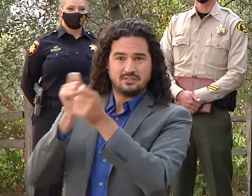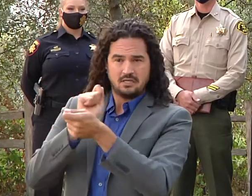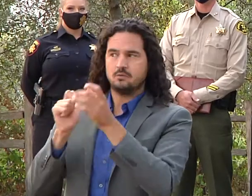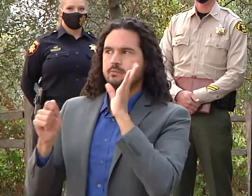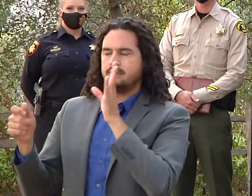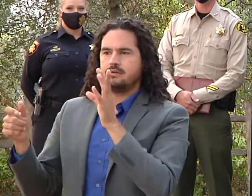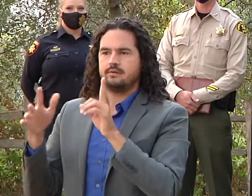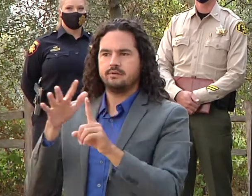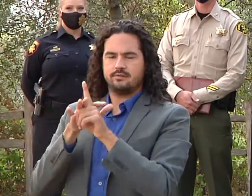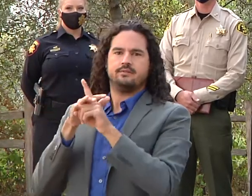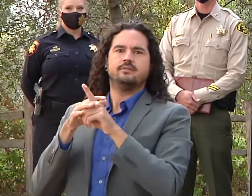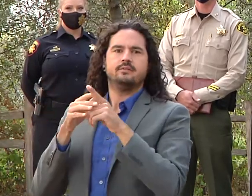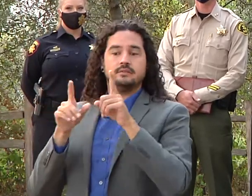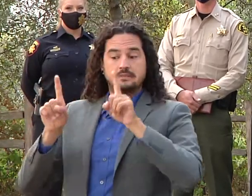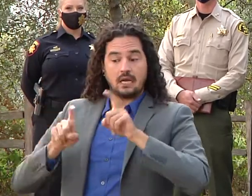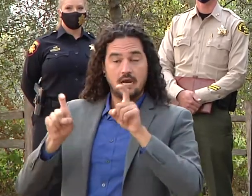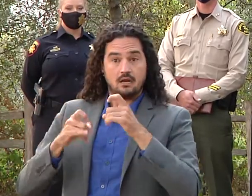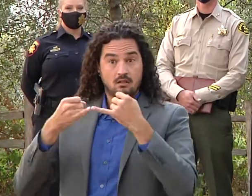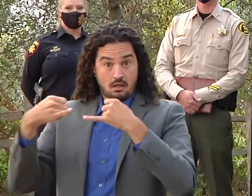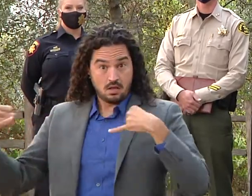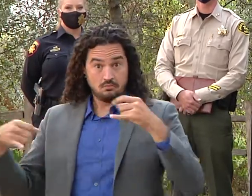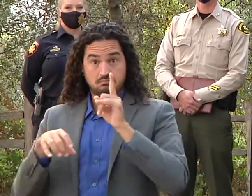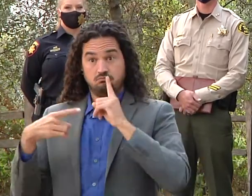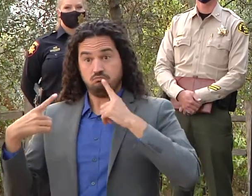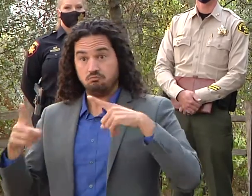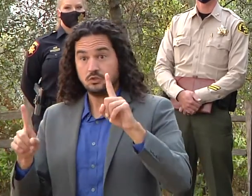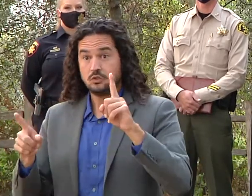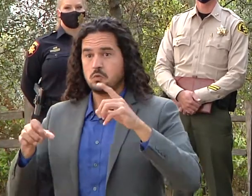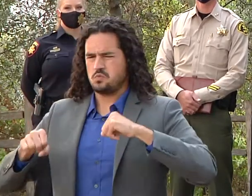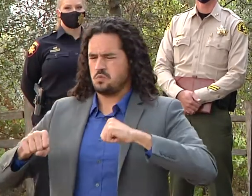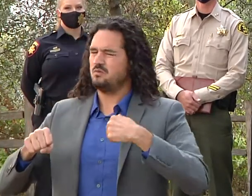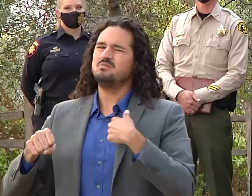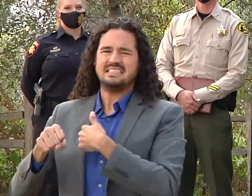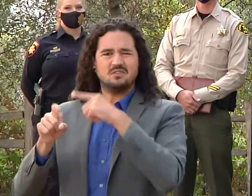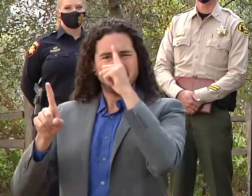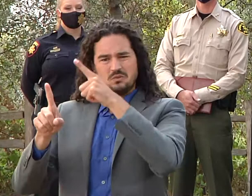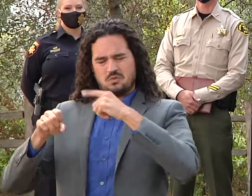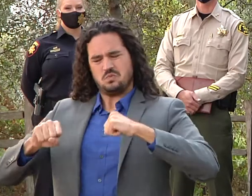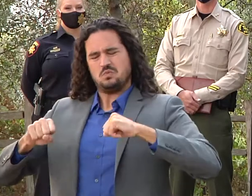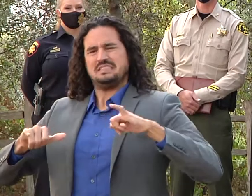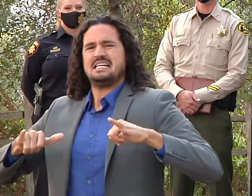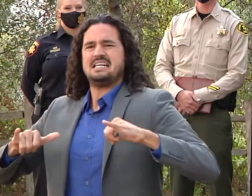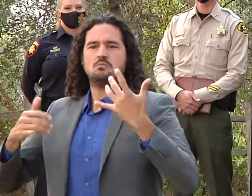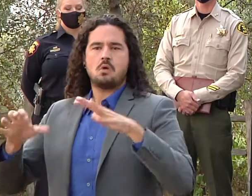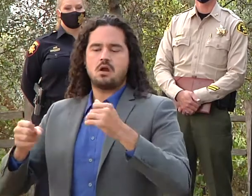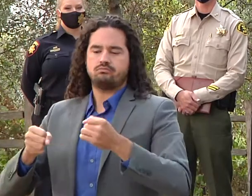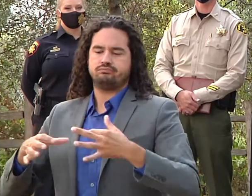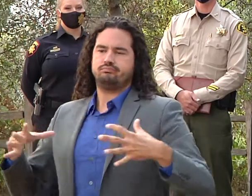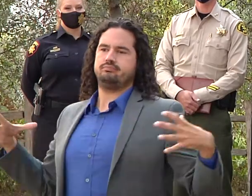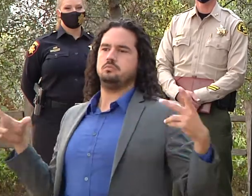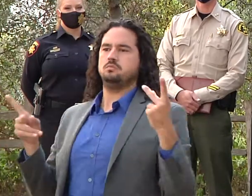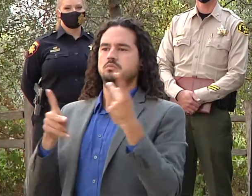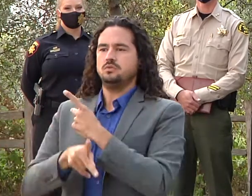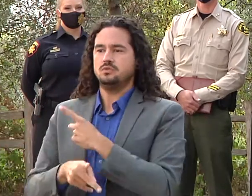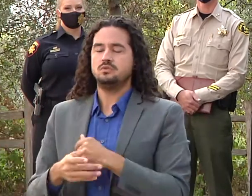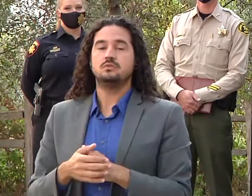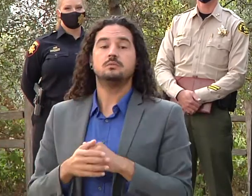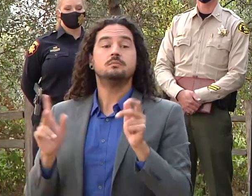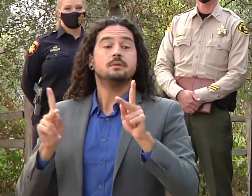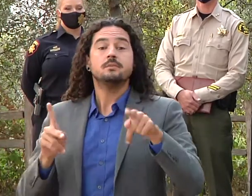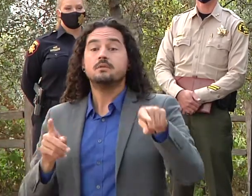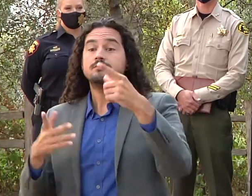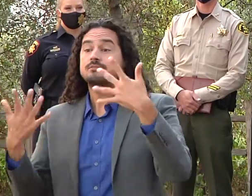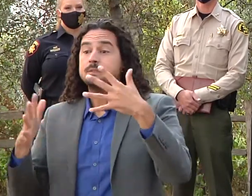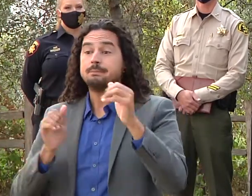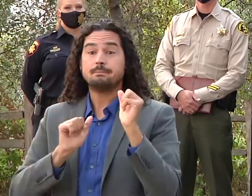growth of the fire i just want to reiterate to folks that are entering back into their homes to be vigilant through